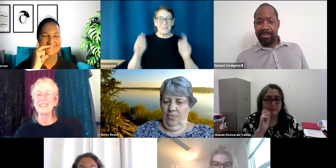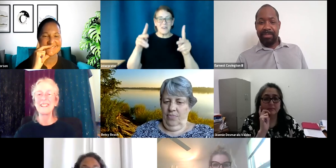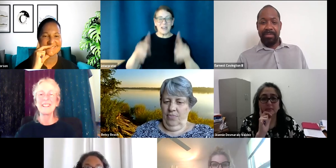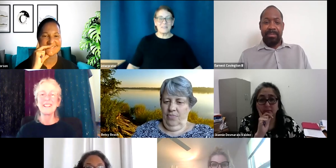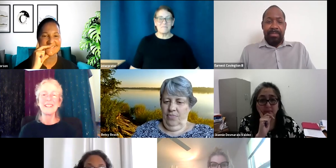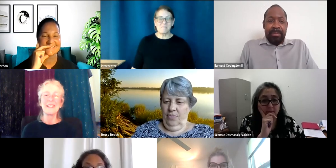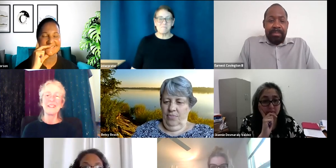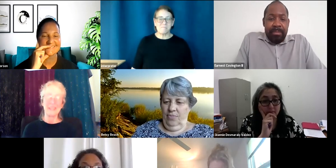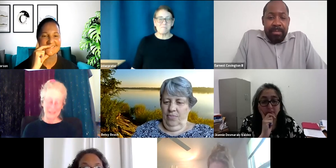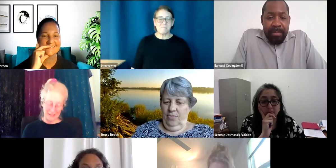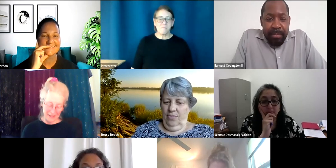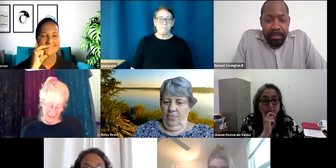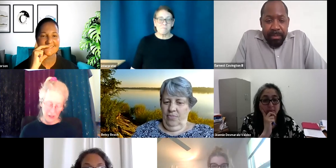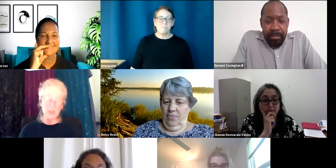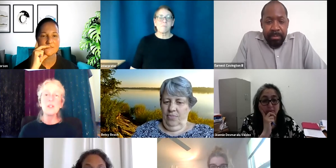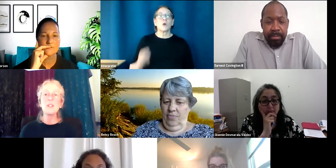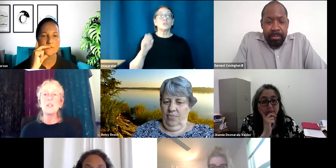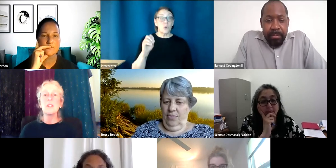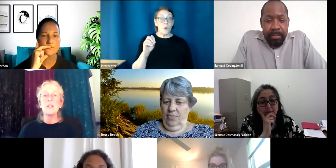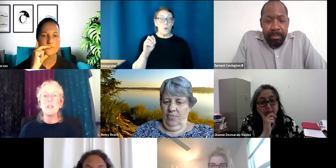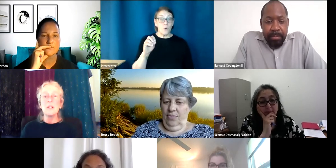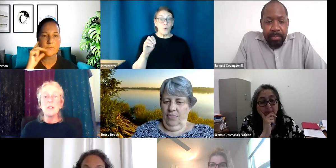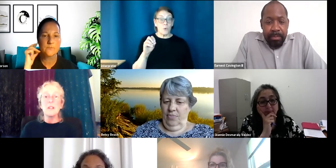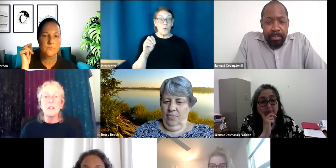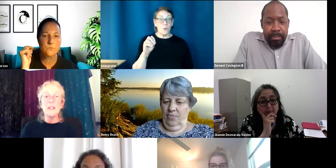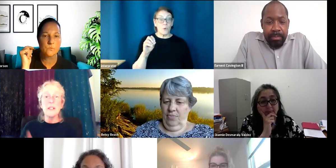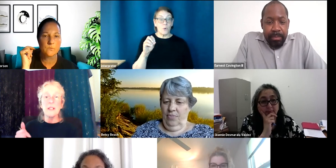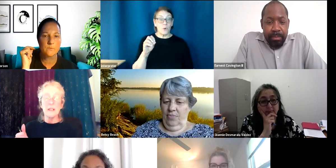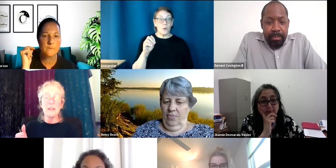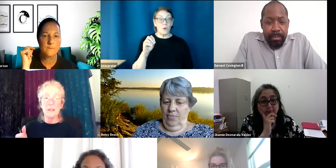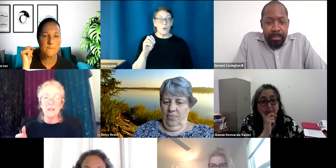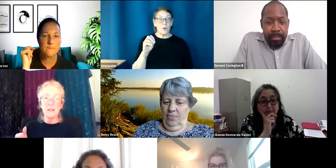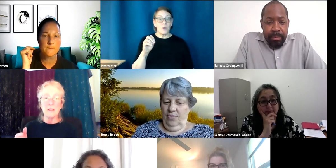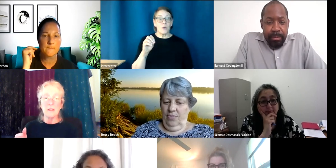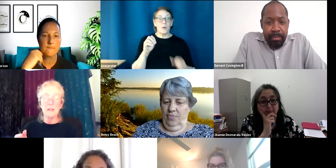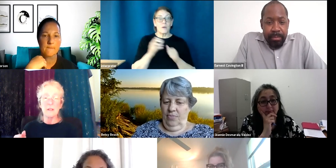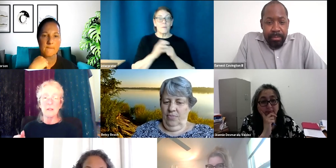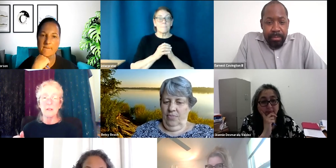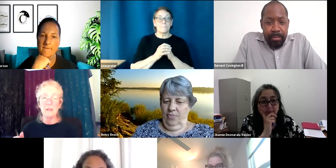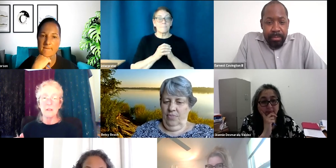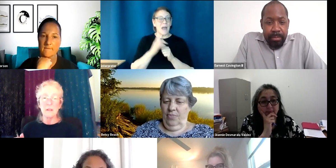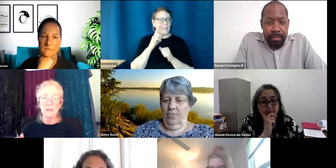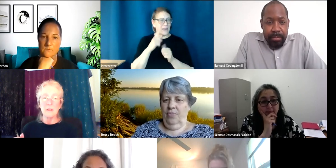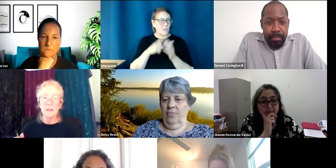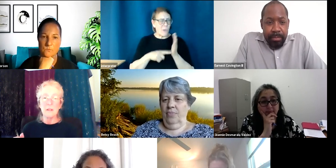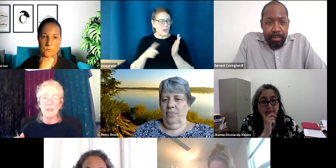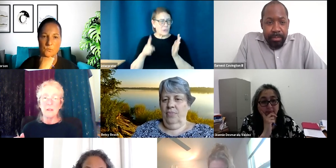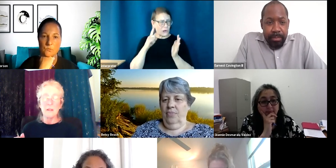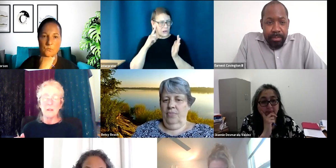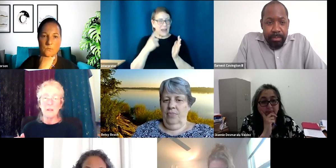Okay. Okay. So, um, I'm, I think where we stopped was where I saying we'll have Ernest